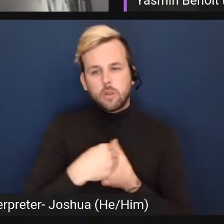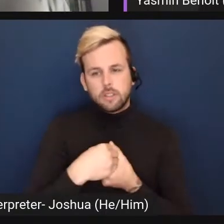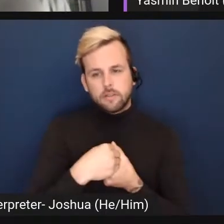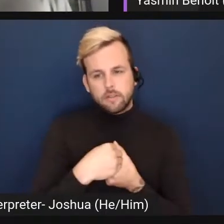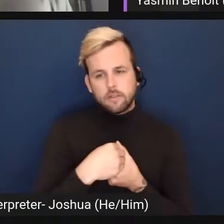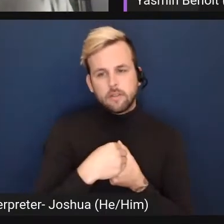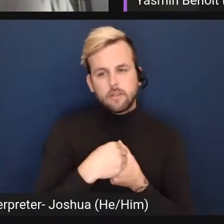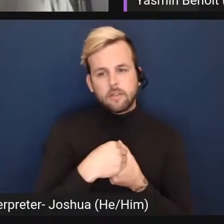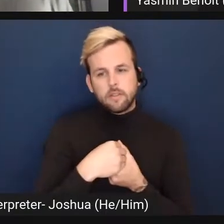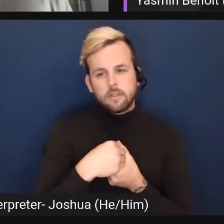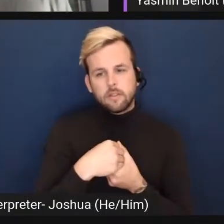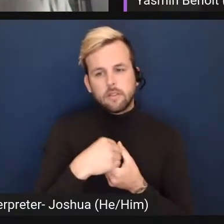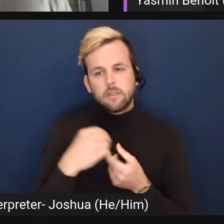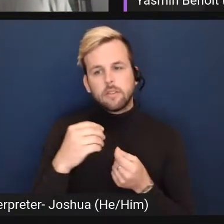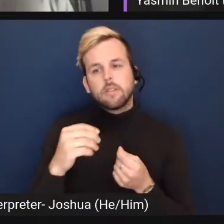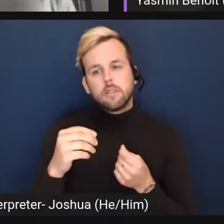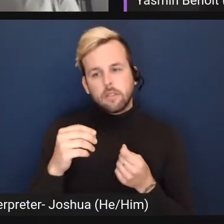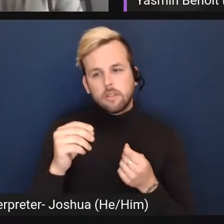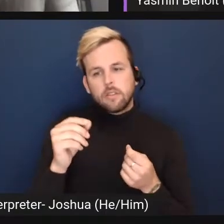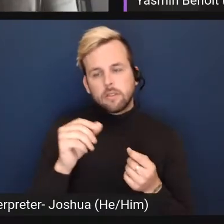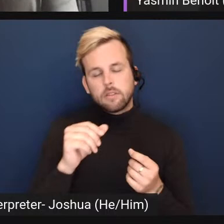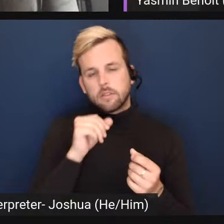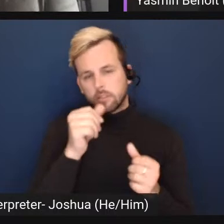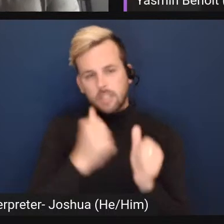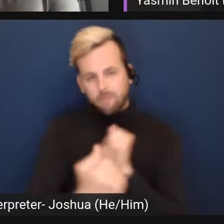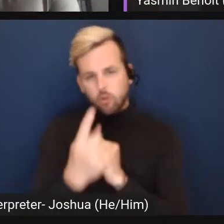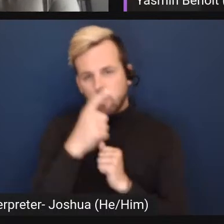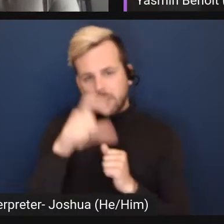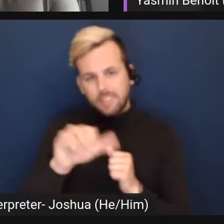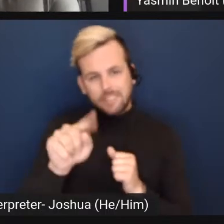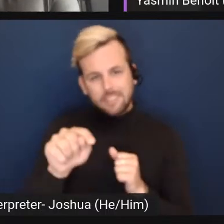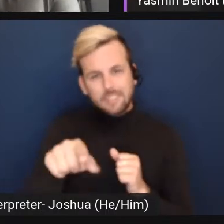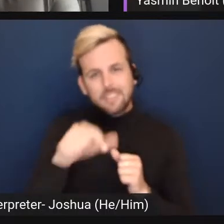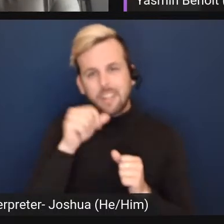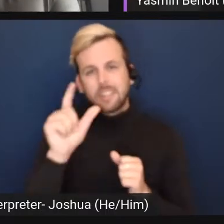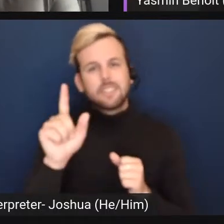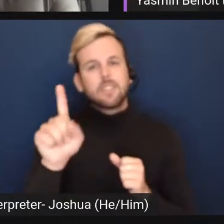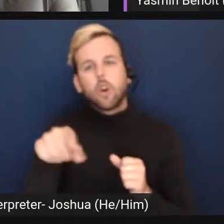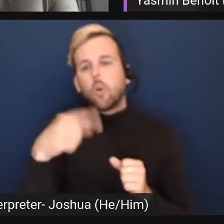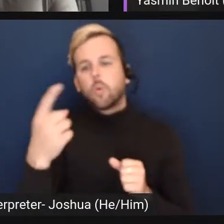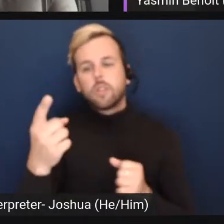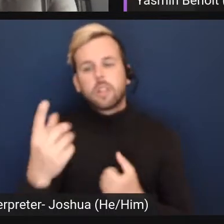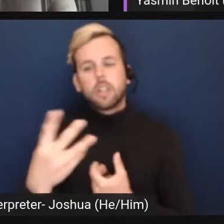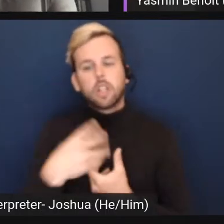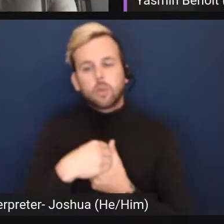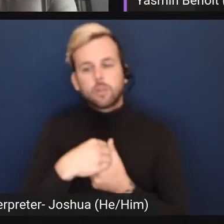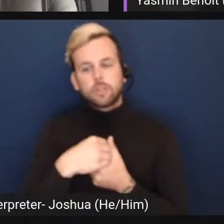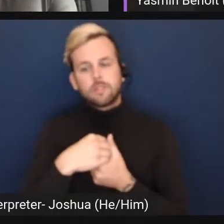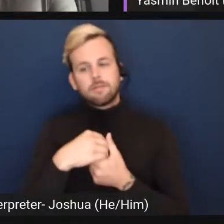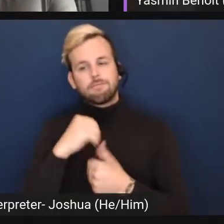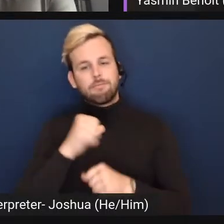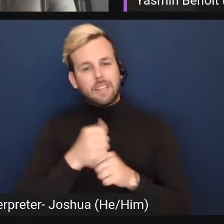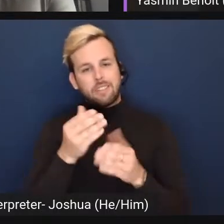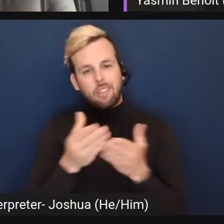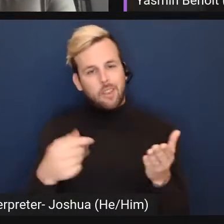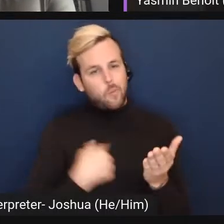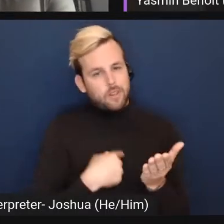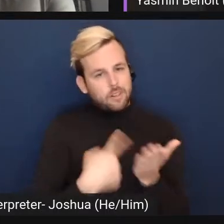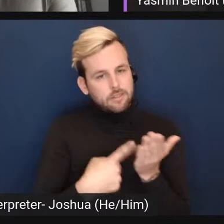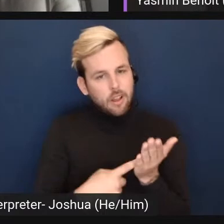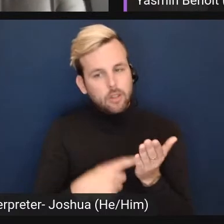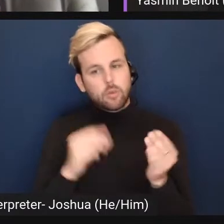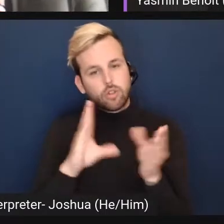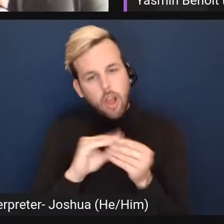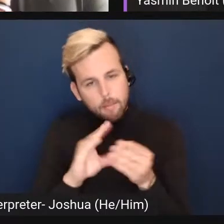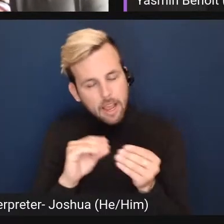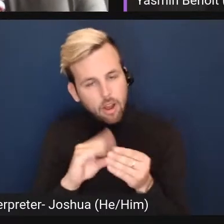that does serve, you know, everyone who needs it. It's not just, this isn't the only, like, inclusion-based thing that, like, we discuss or talking about,